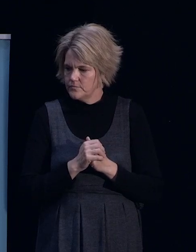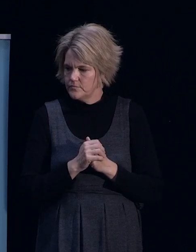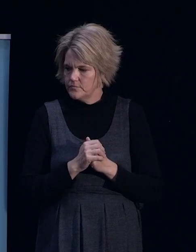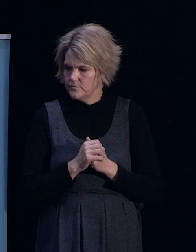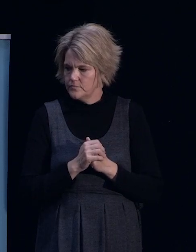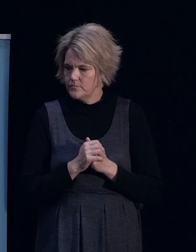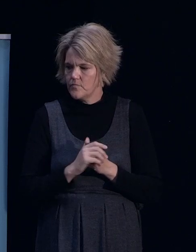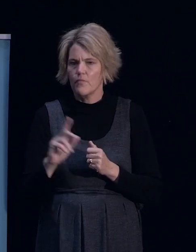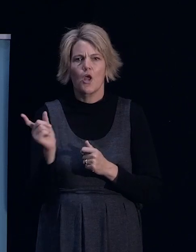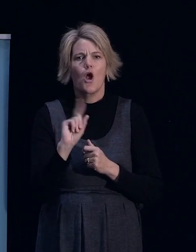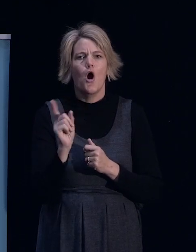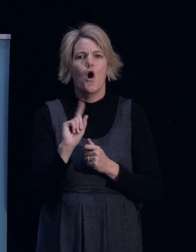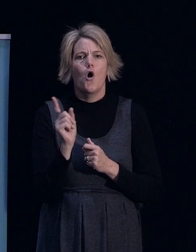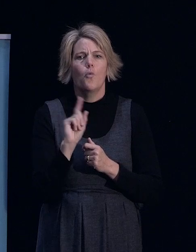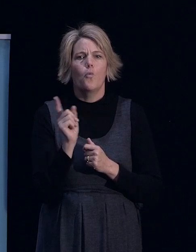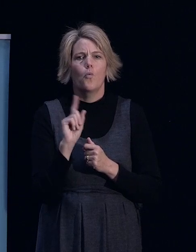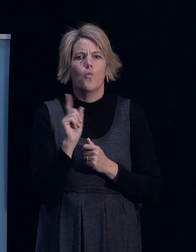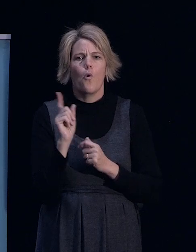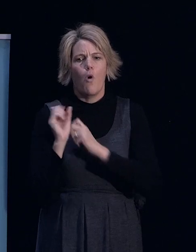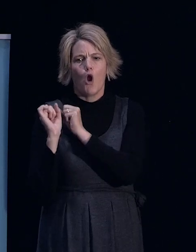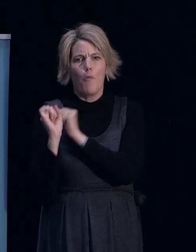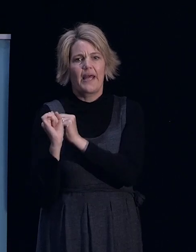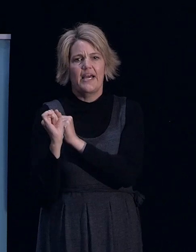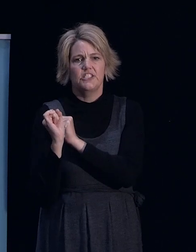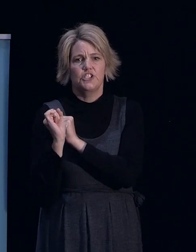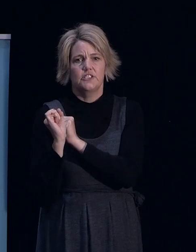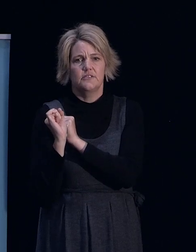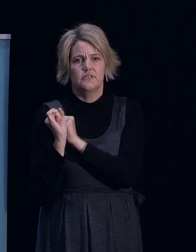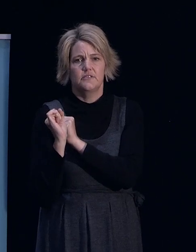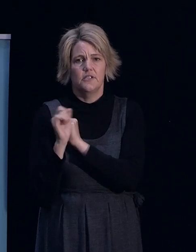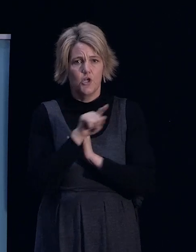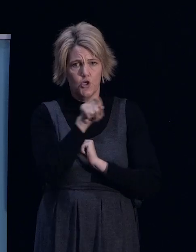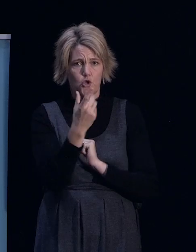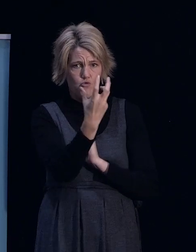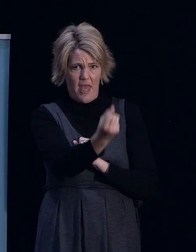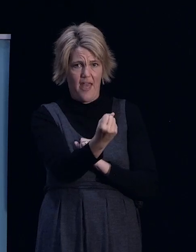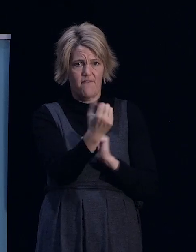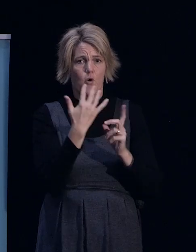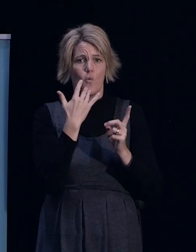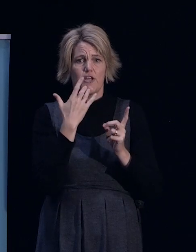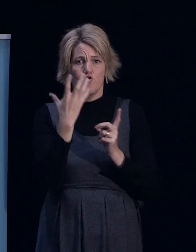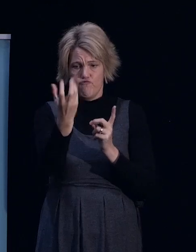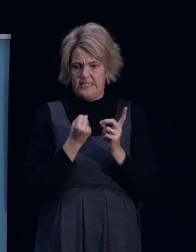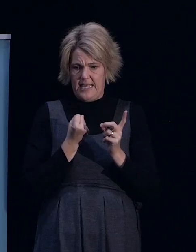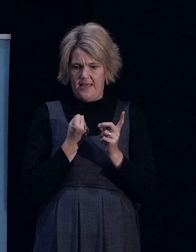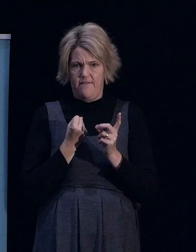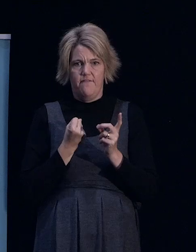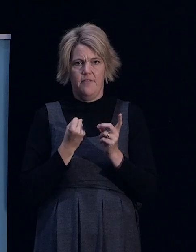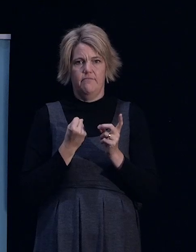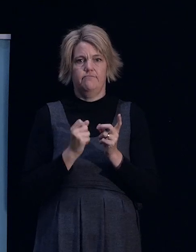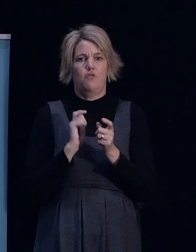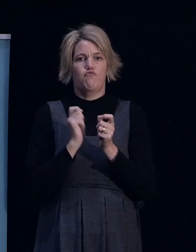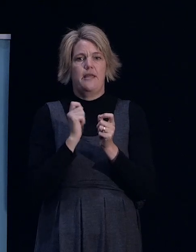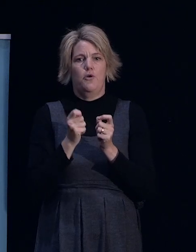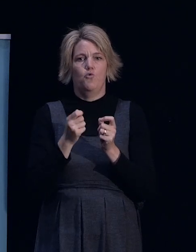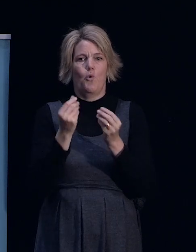what obligations do you have to the bank when you receive your repair or rebuild payouts? And we'll pass that to Abby to